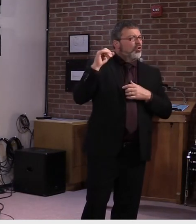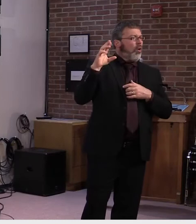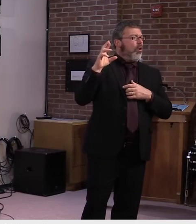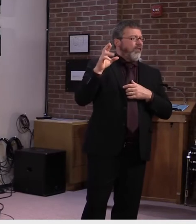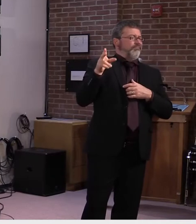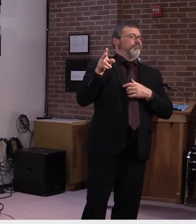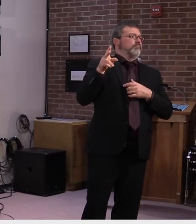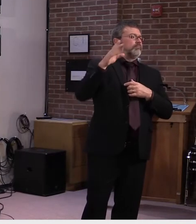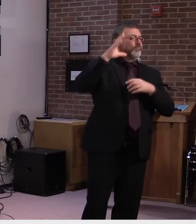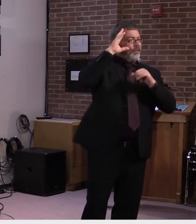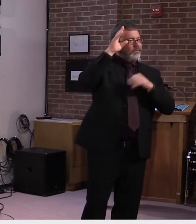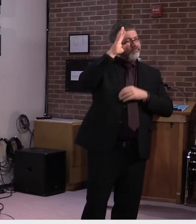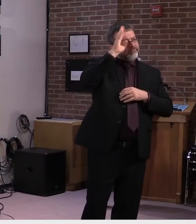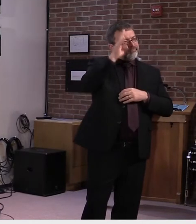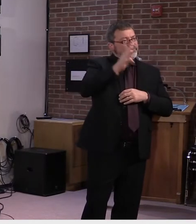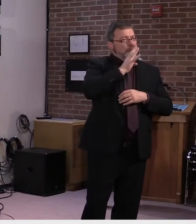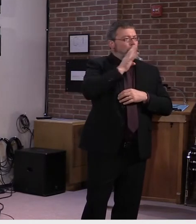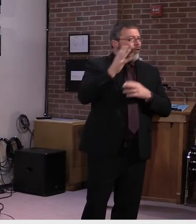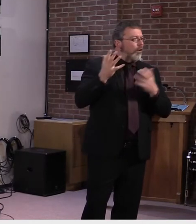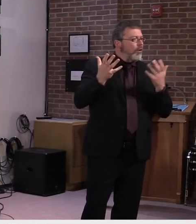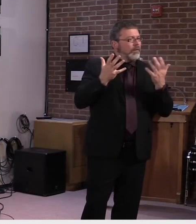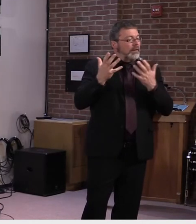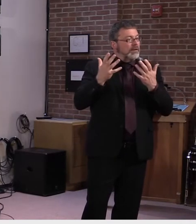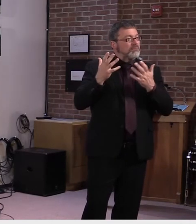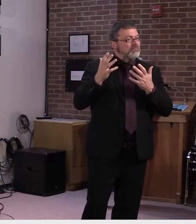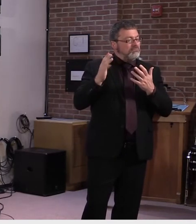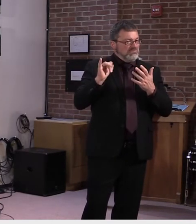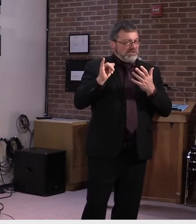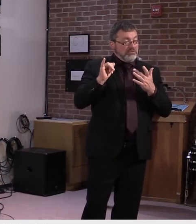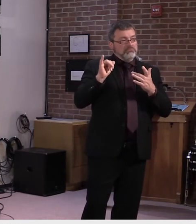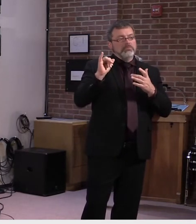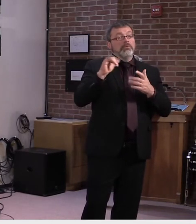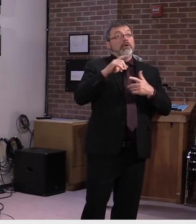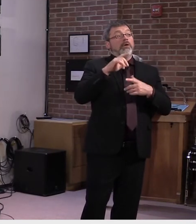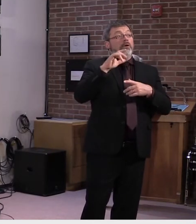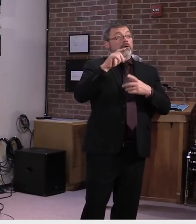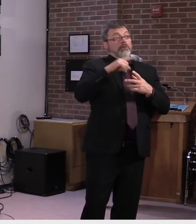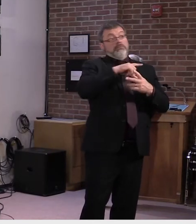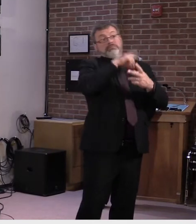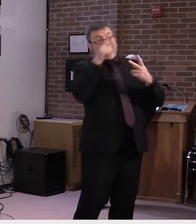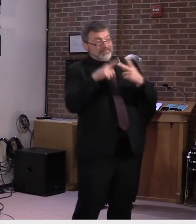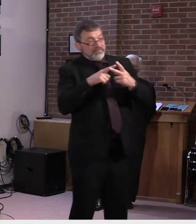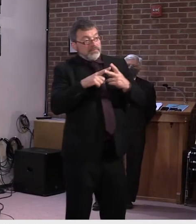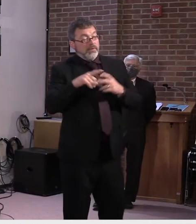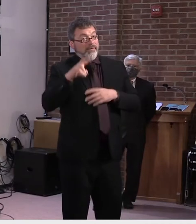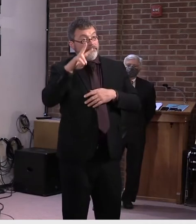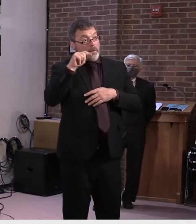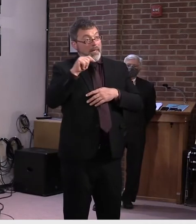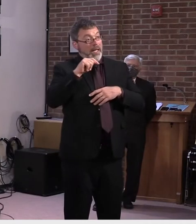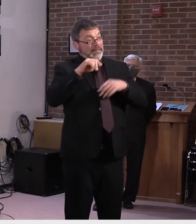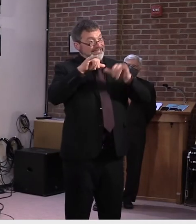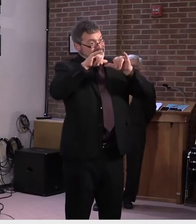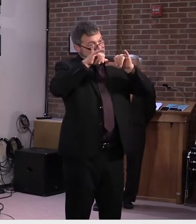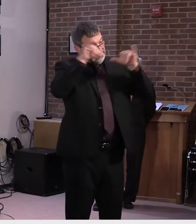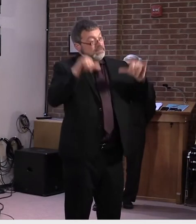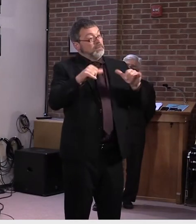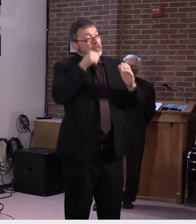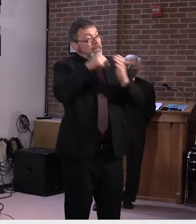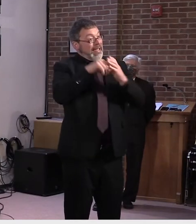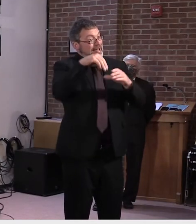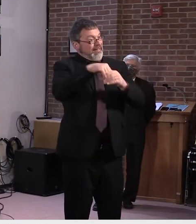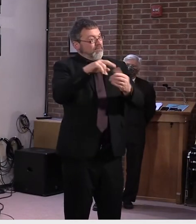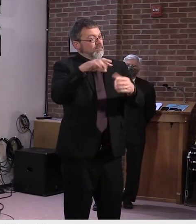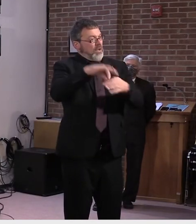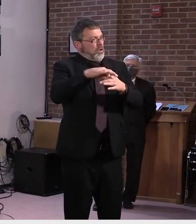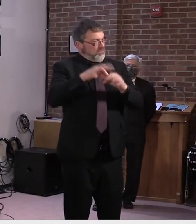mail-in ballots, uh, this fall are, uh, processed by the post office so they can be counted by the clerks? Yeah. I'm,